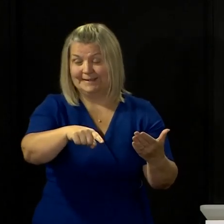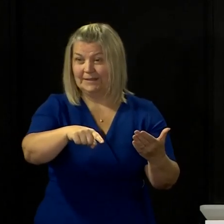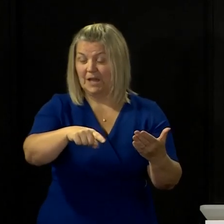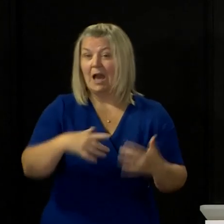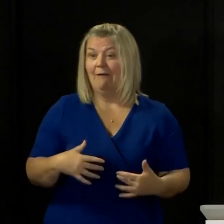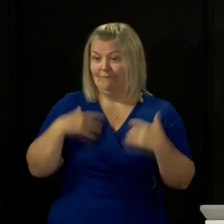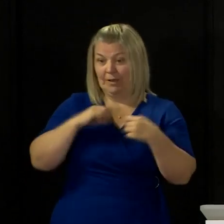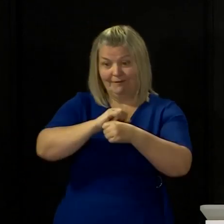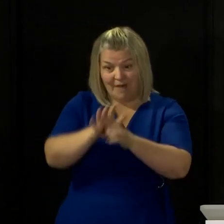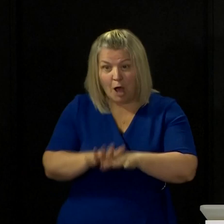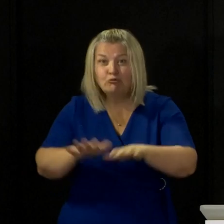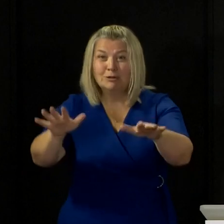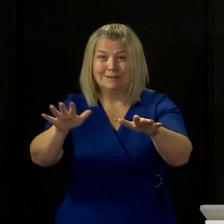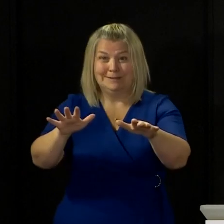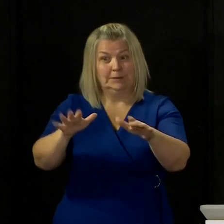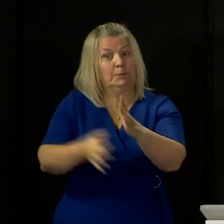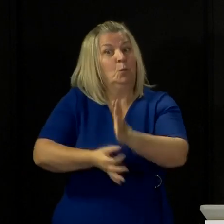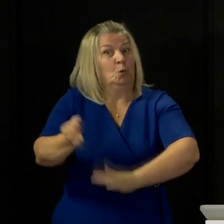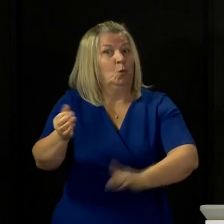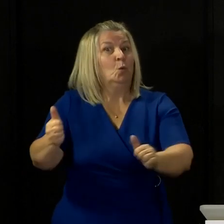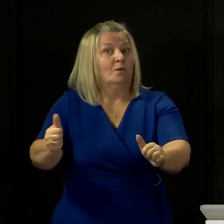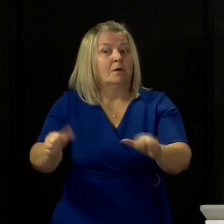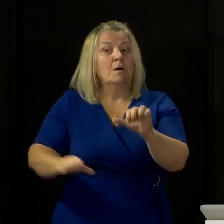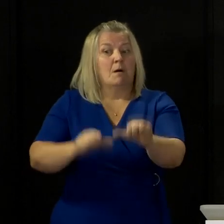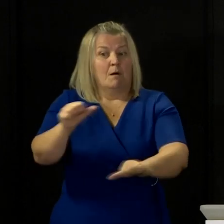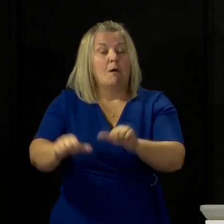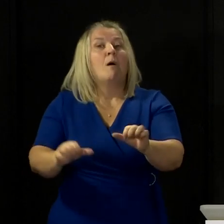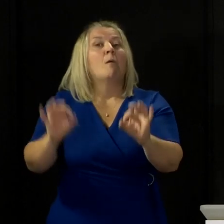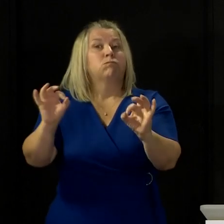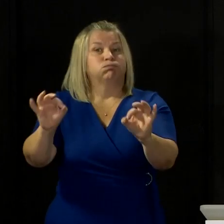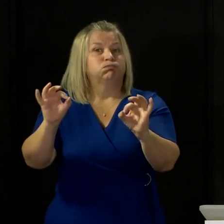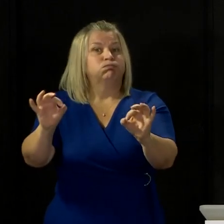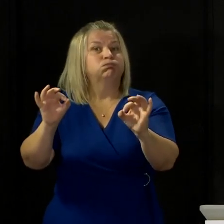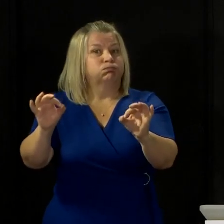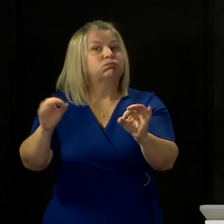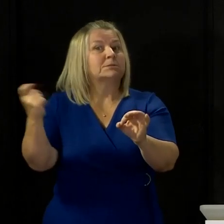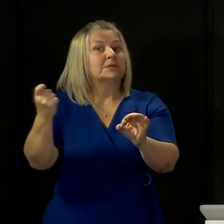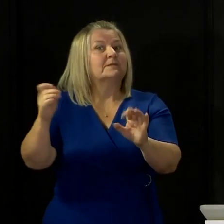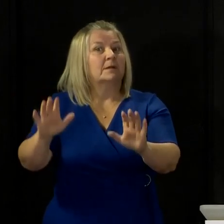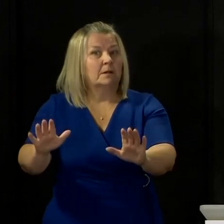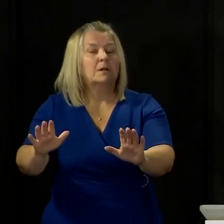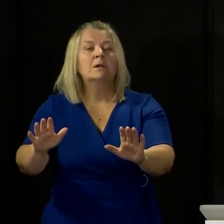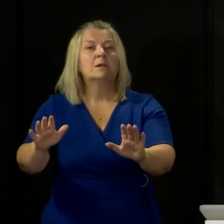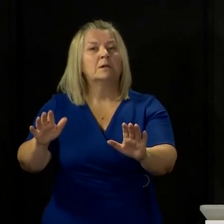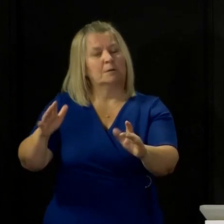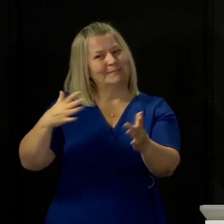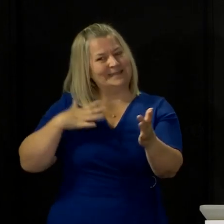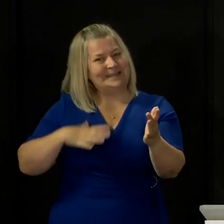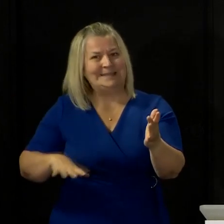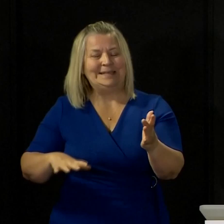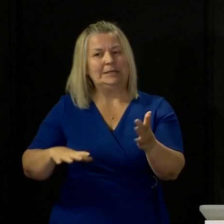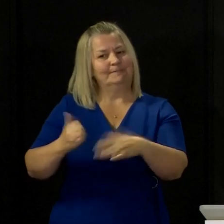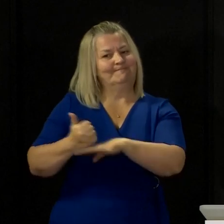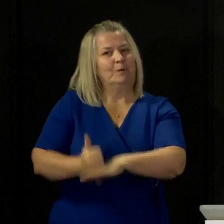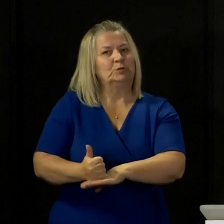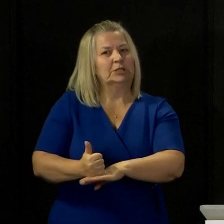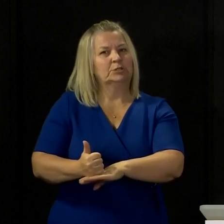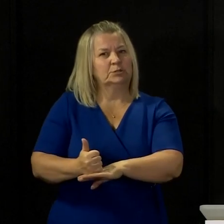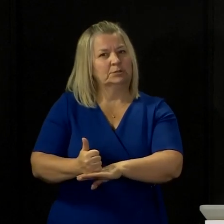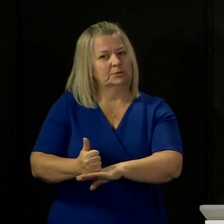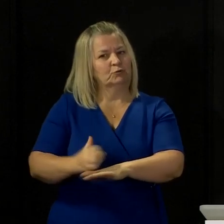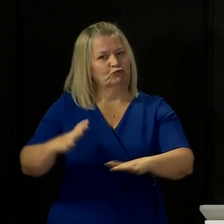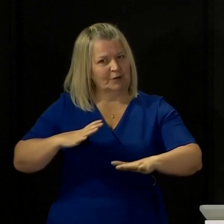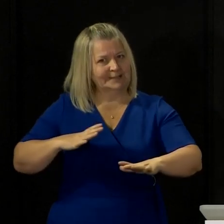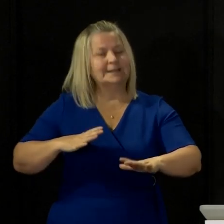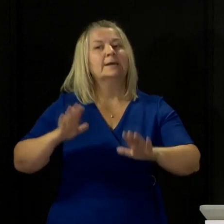sensitive and crucial juncture. And we need to continue to make that progress in order to have the safe foundation to start to